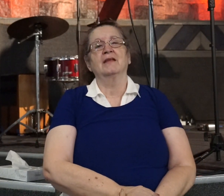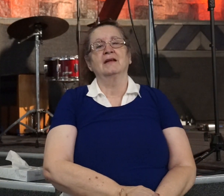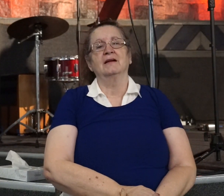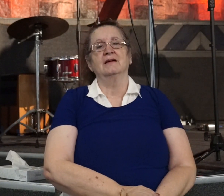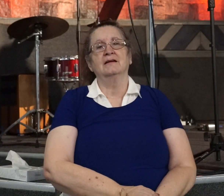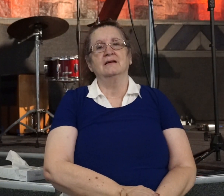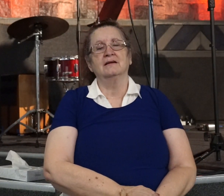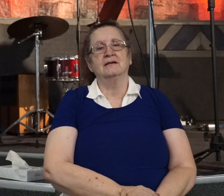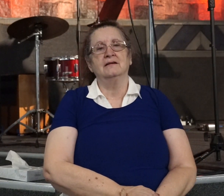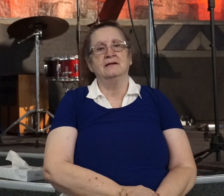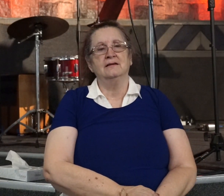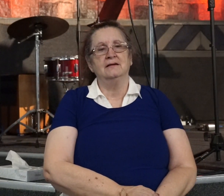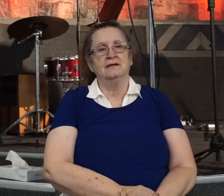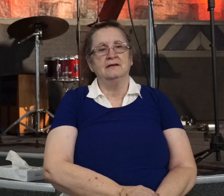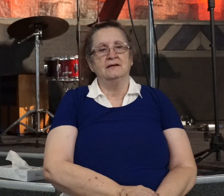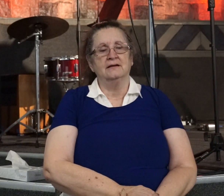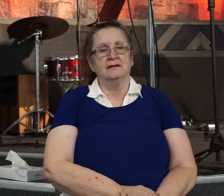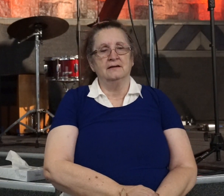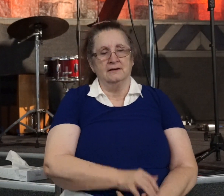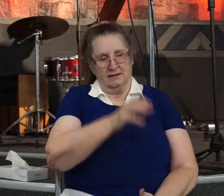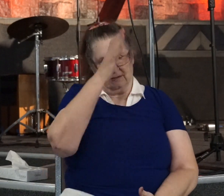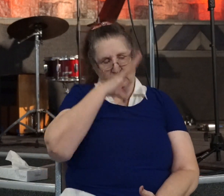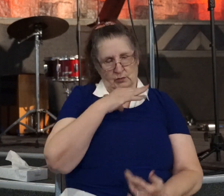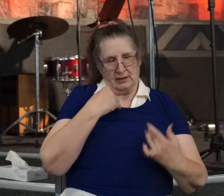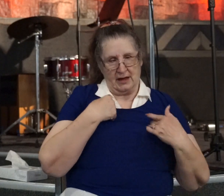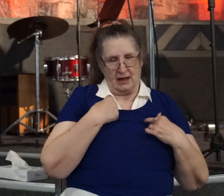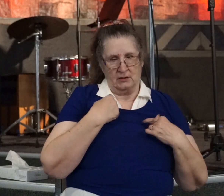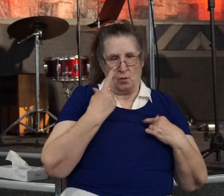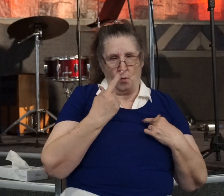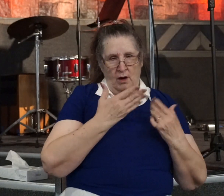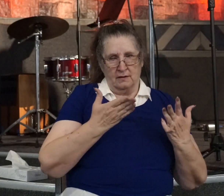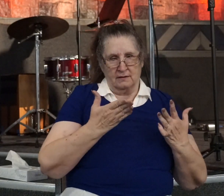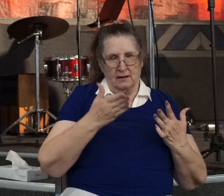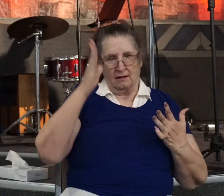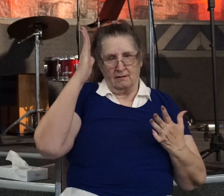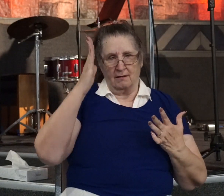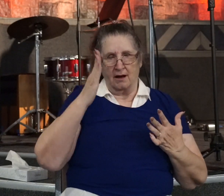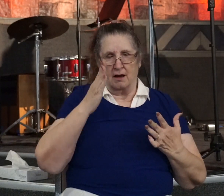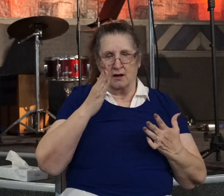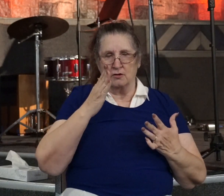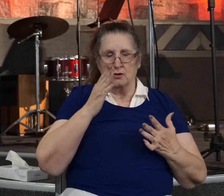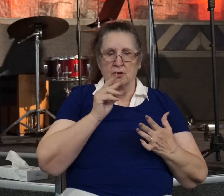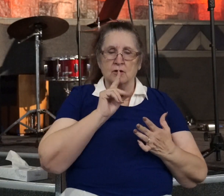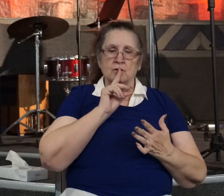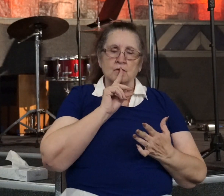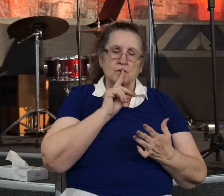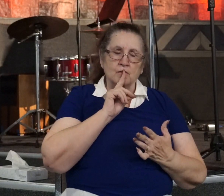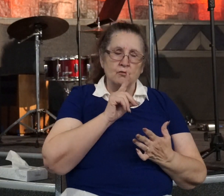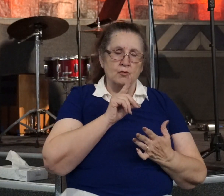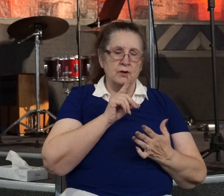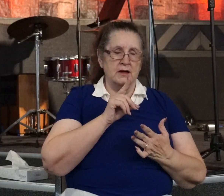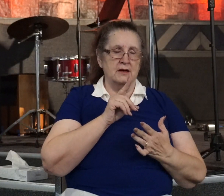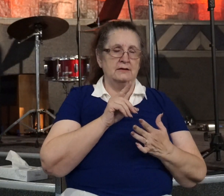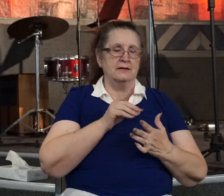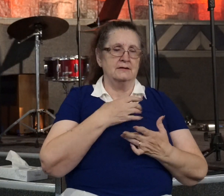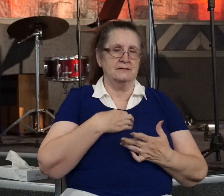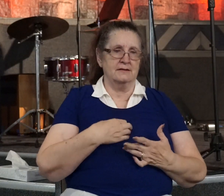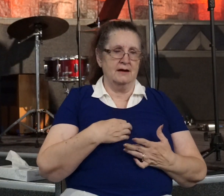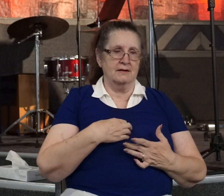But Ananias possessed one thing God truly desires in a man or woman, a heart that's loyal to him.